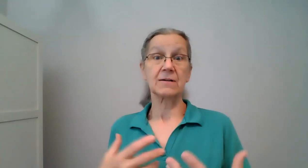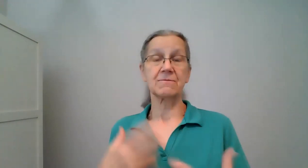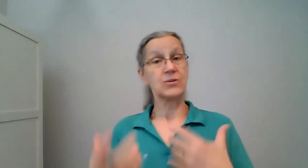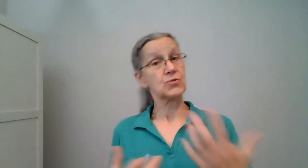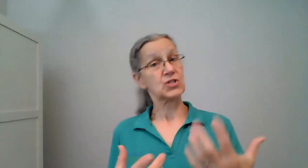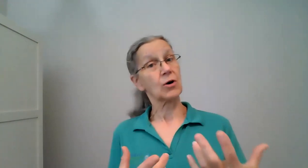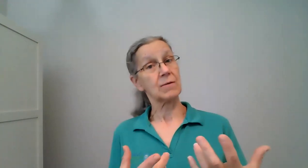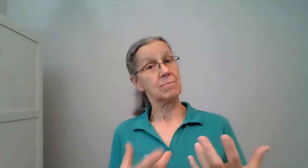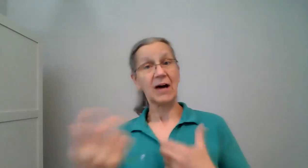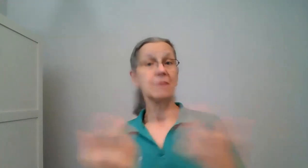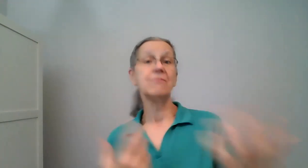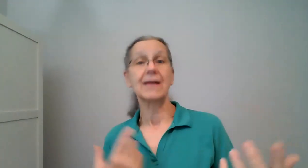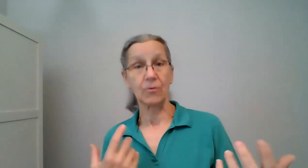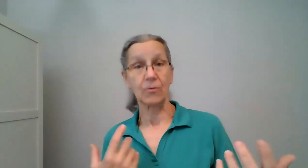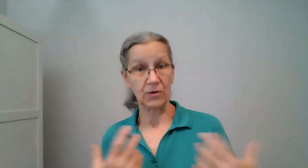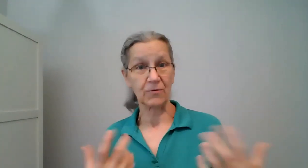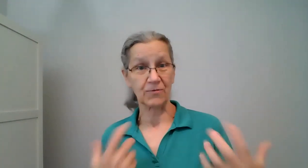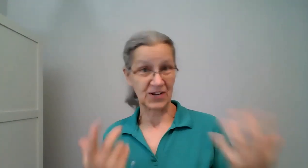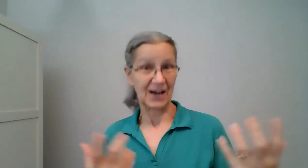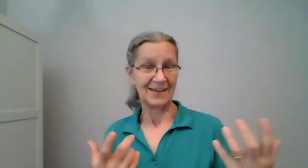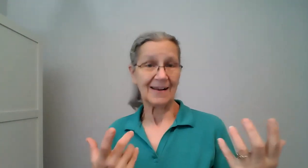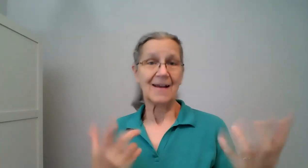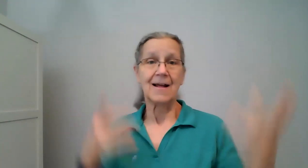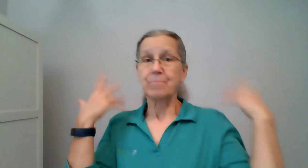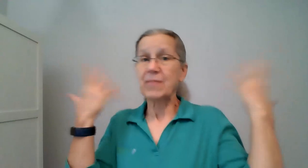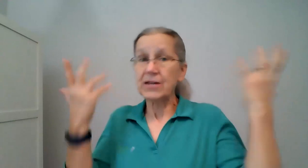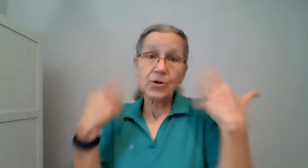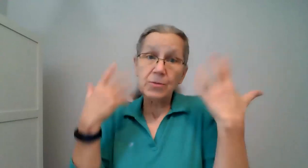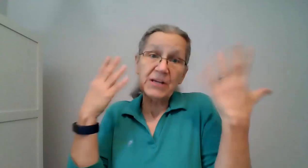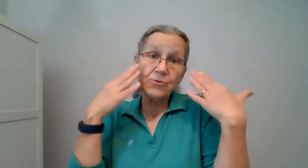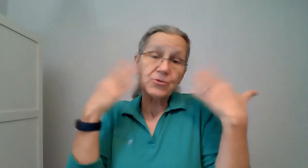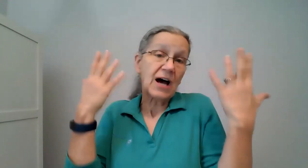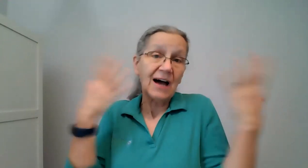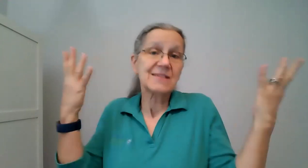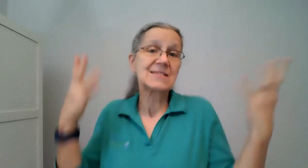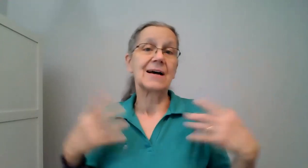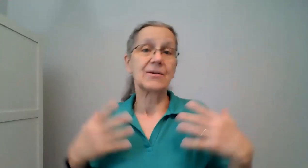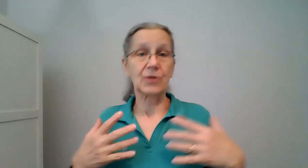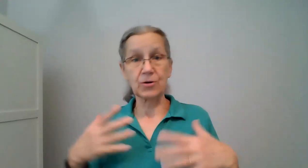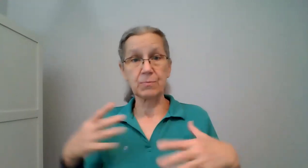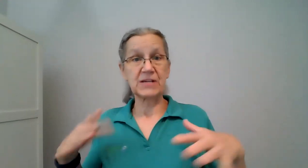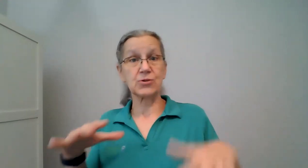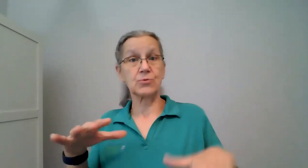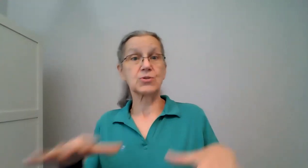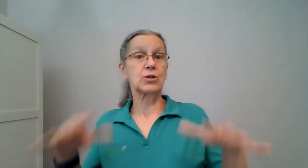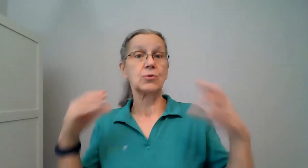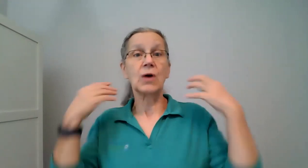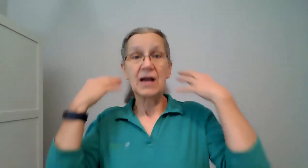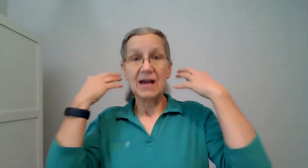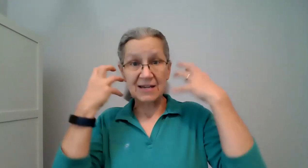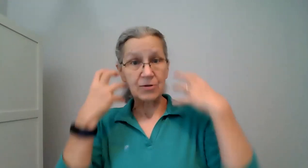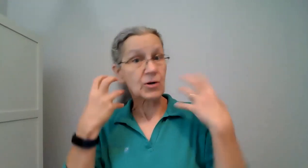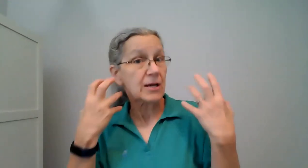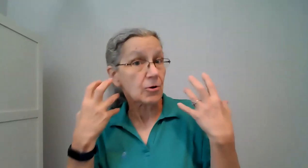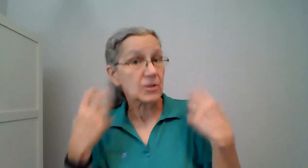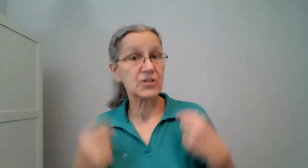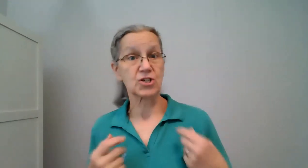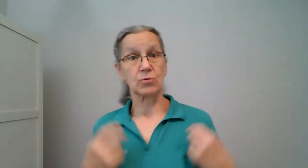that you start modifying what you've done and it could be due to eyesight or it could be due to an inner ear issue